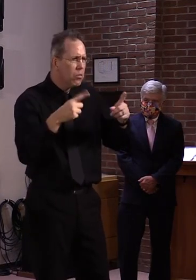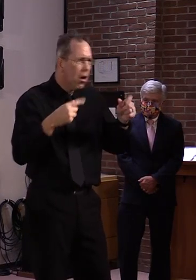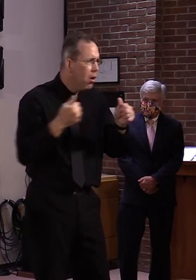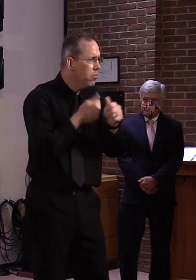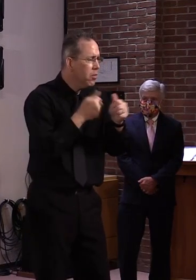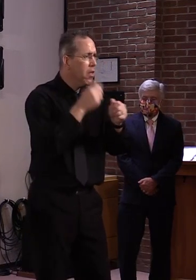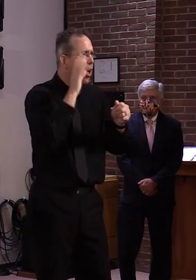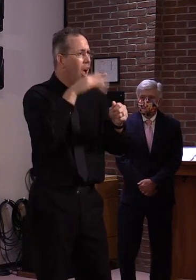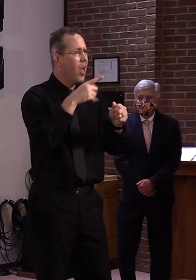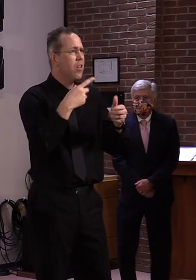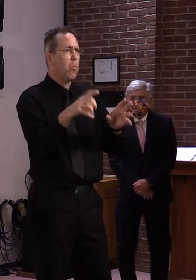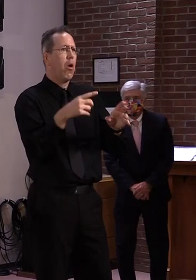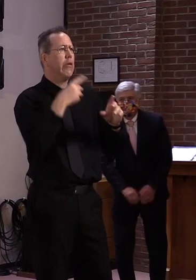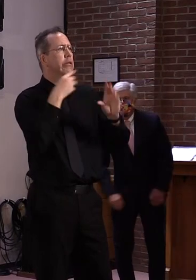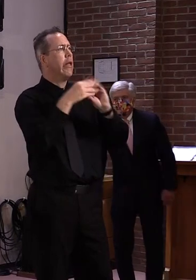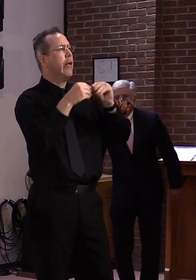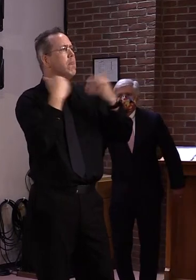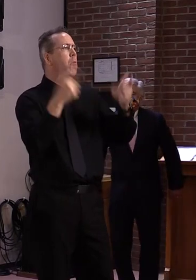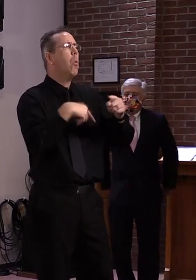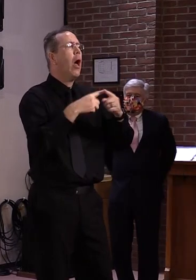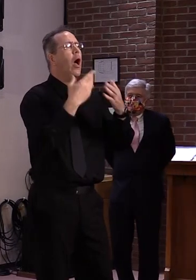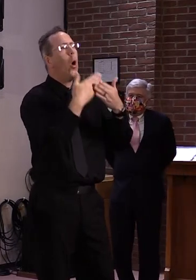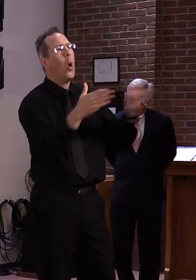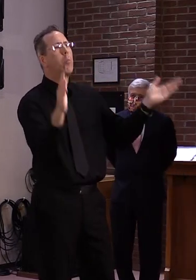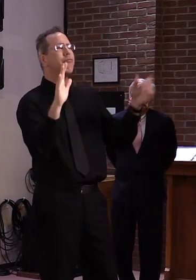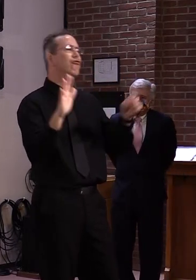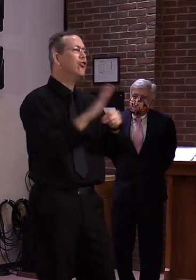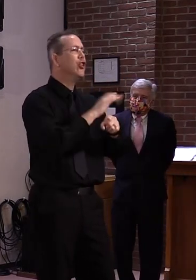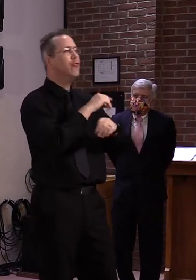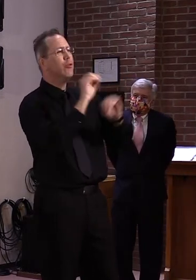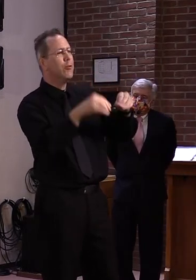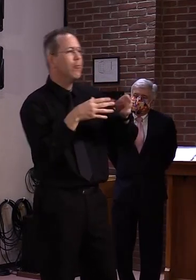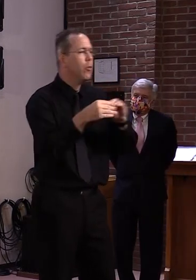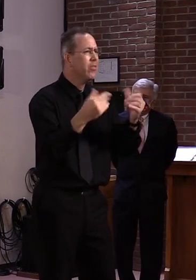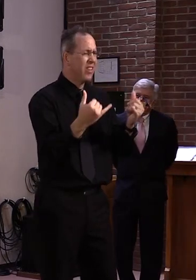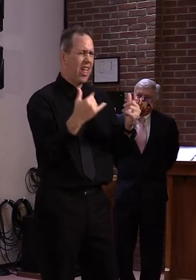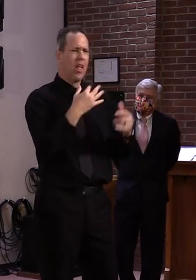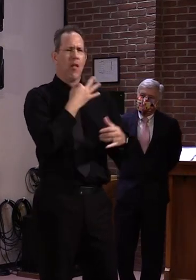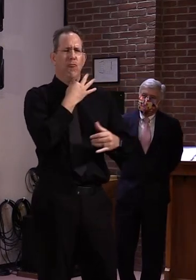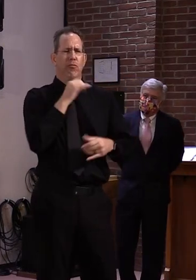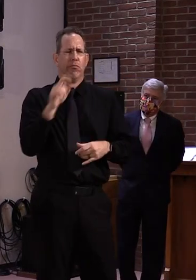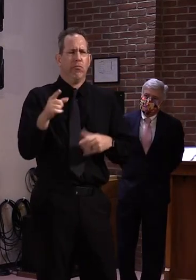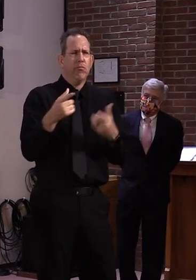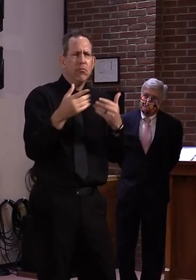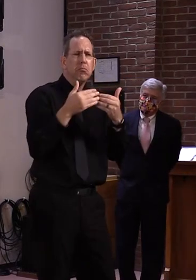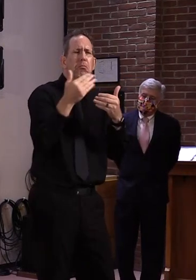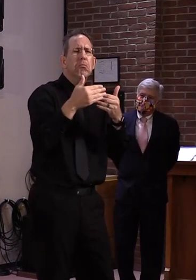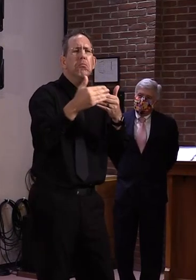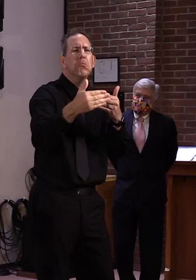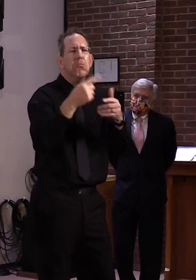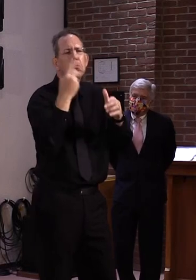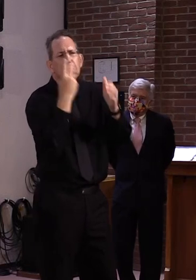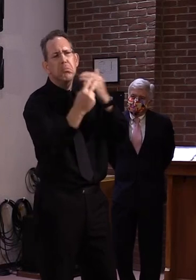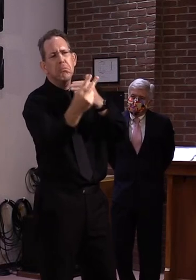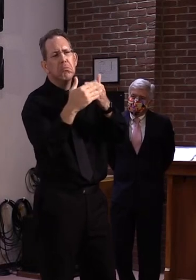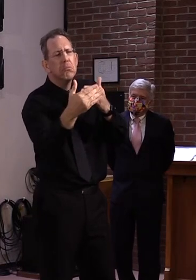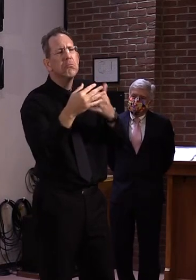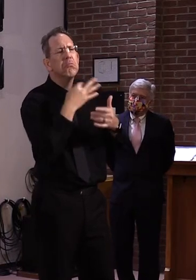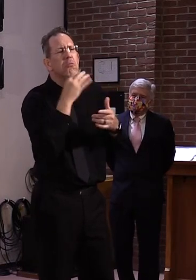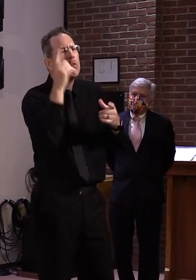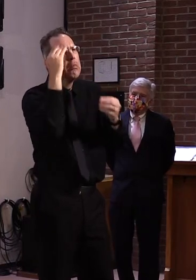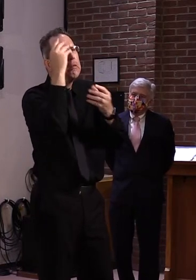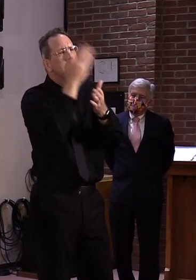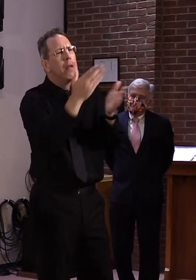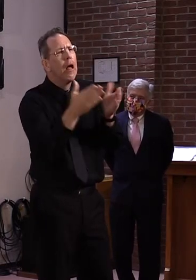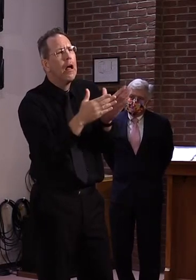that, obviously, with the colleges, universities coming back in in September. That's been part